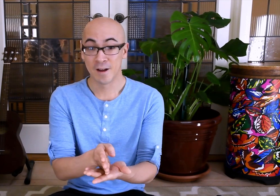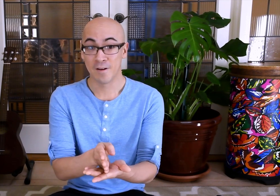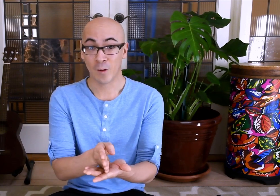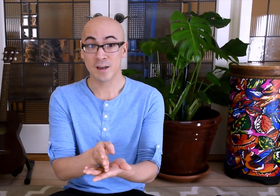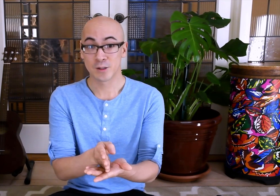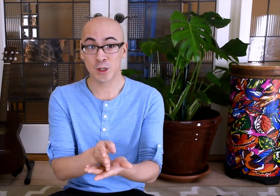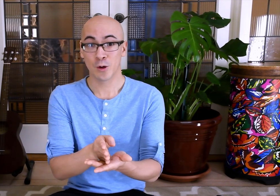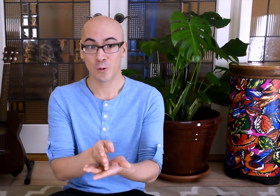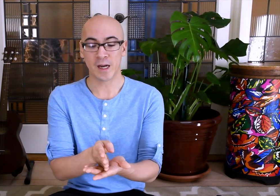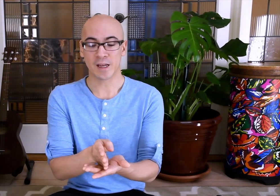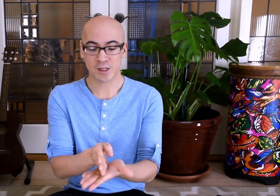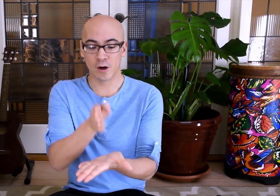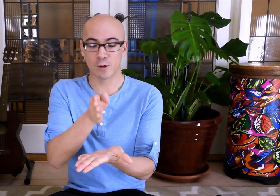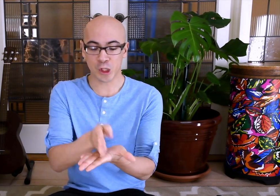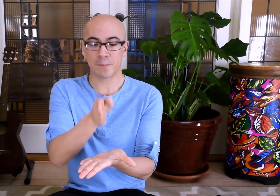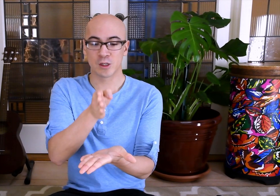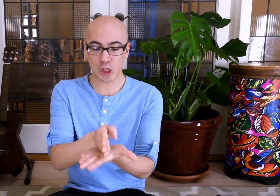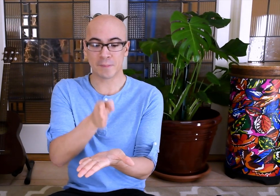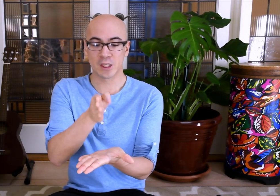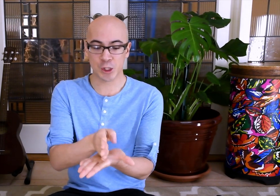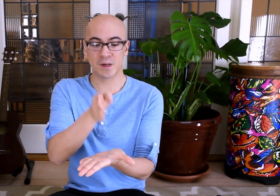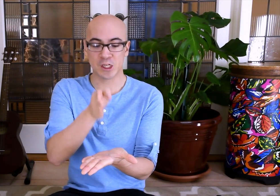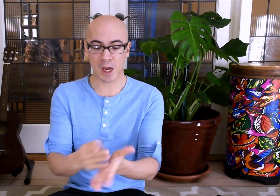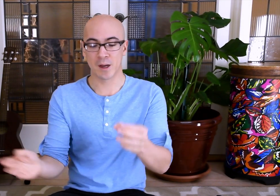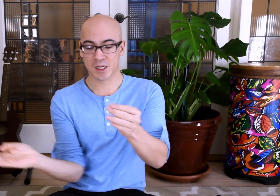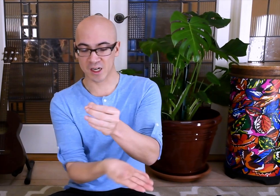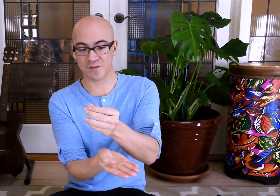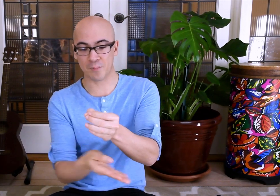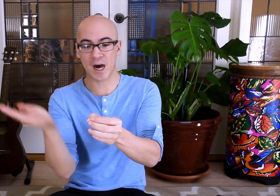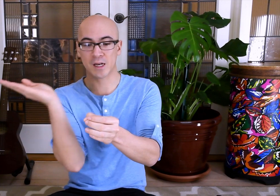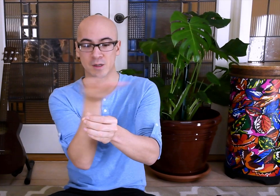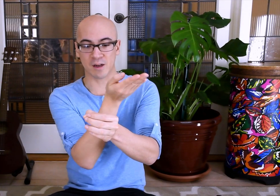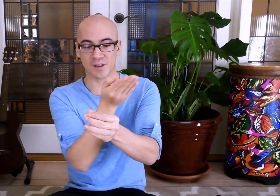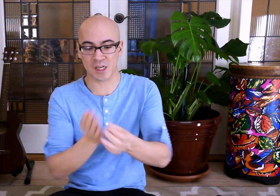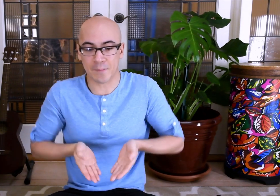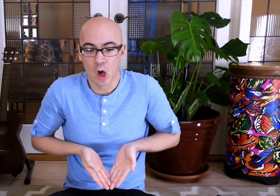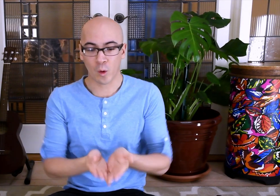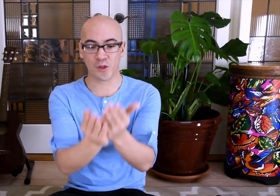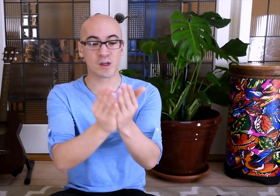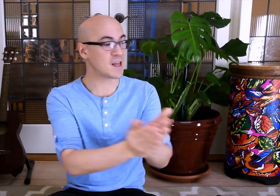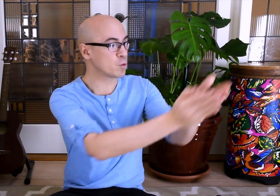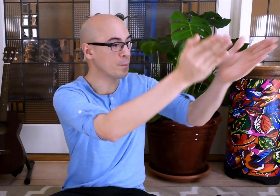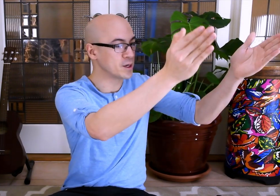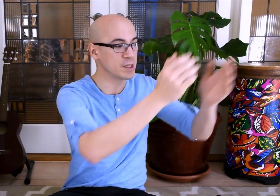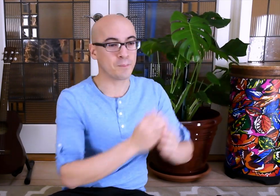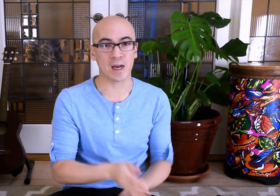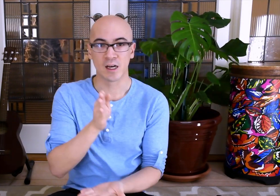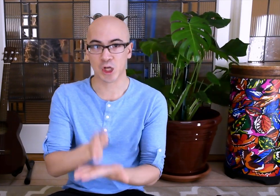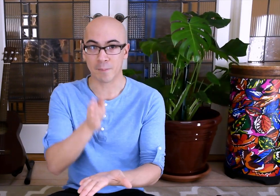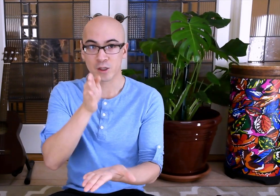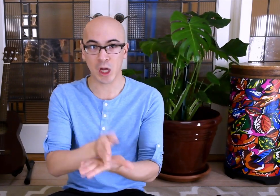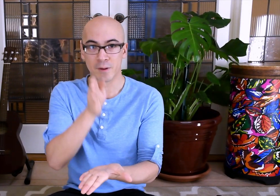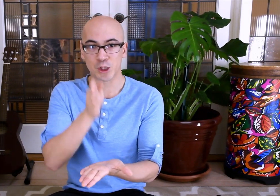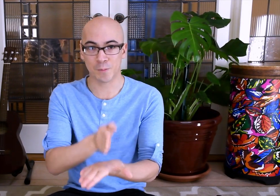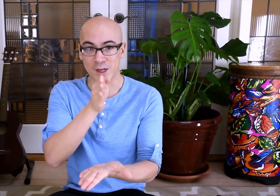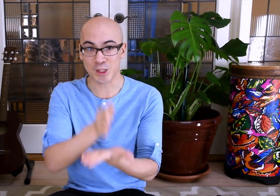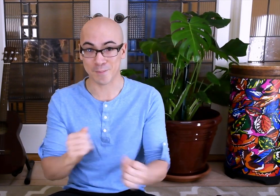One, two, ready, go. Chop, chop, shippity chop. Cut off the bottom, cut off the top. What there is left, we'll put in the pot. Chop, chop, shippity chop.